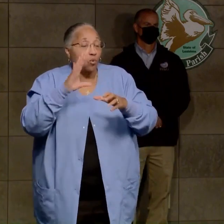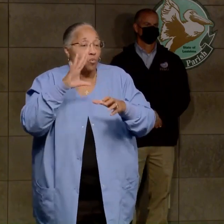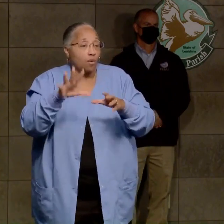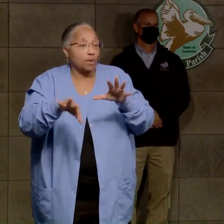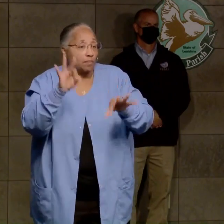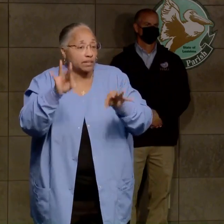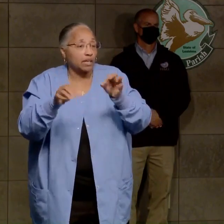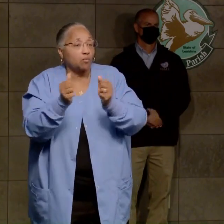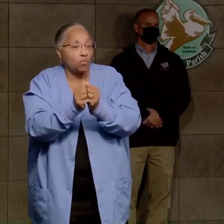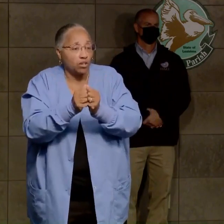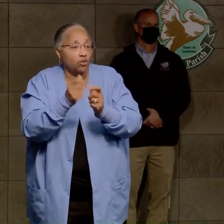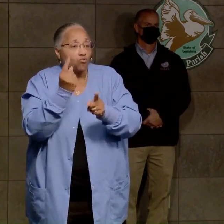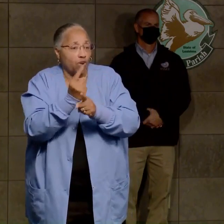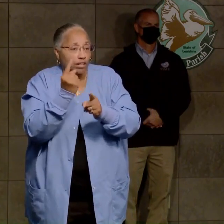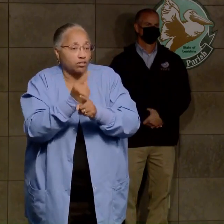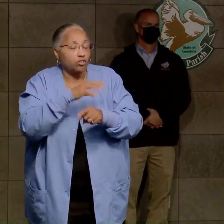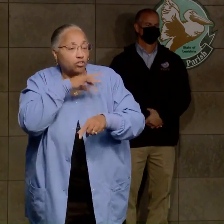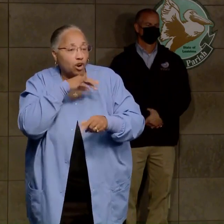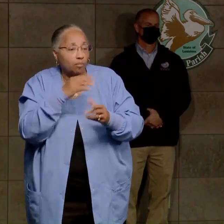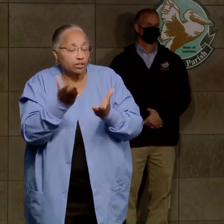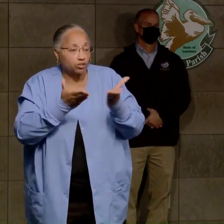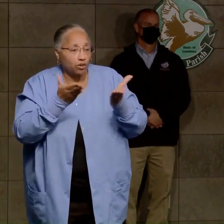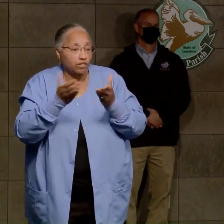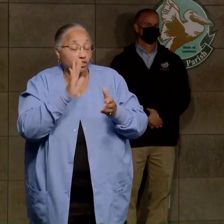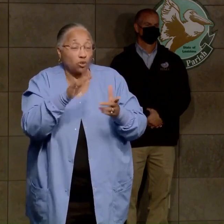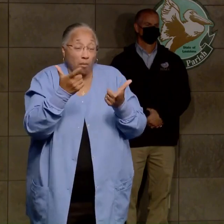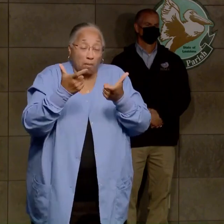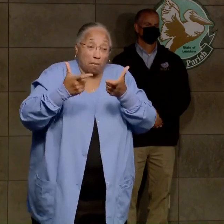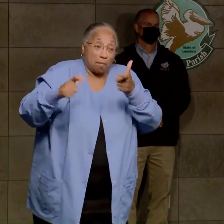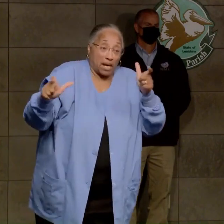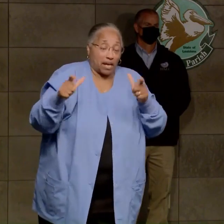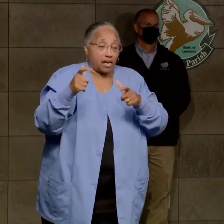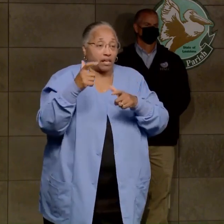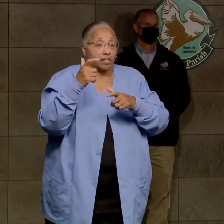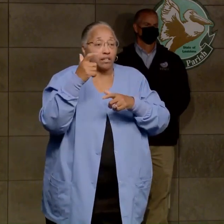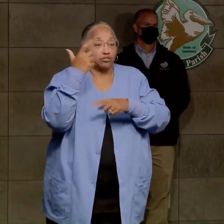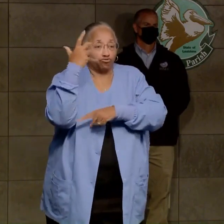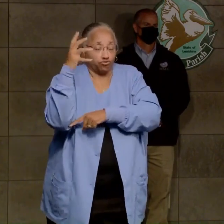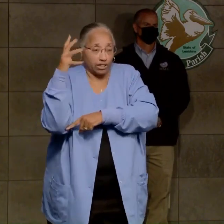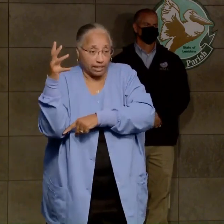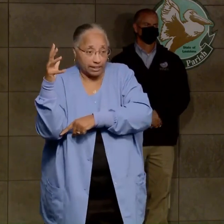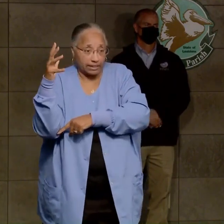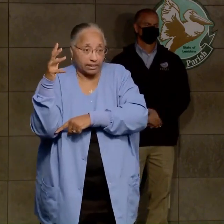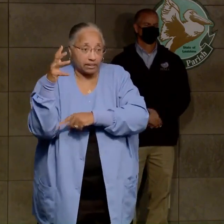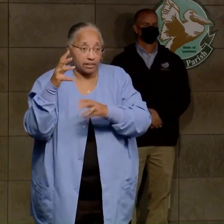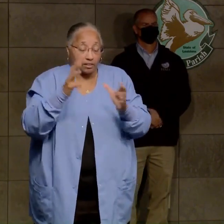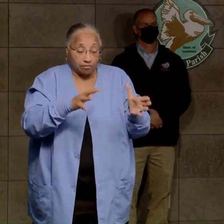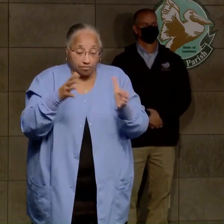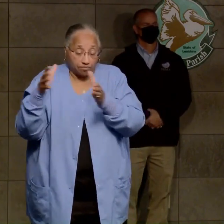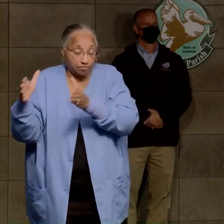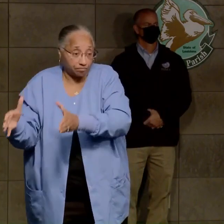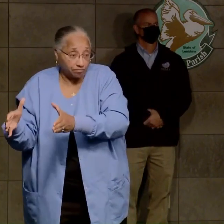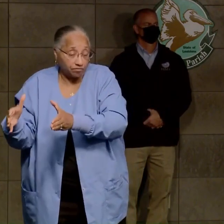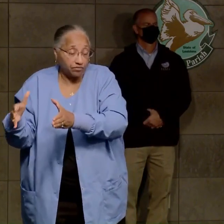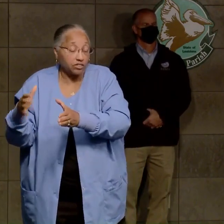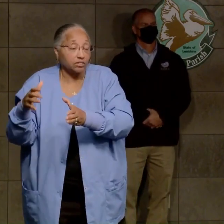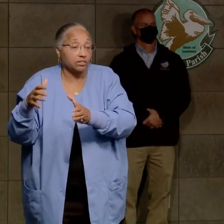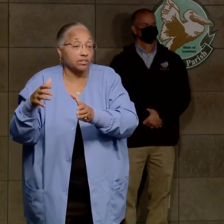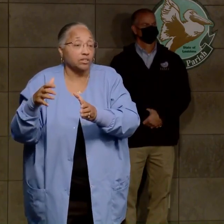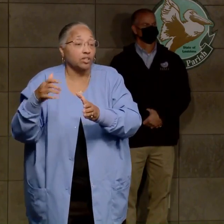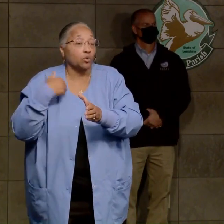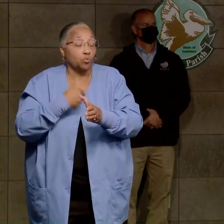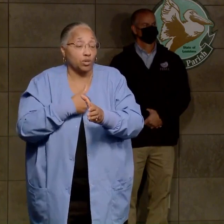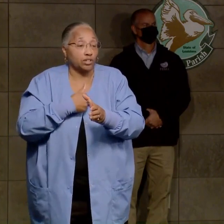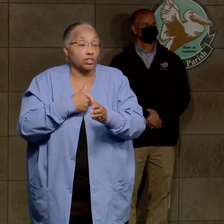garbage service. Your large pieces of branches, your big, woody waste, pile it up on the right-of-way. We're going to assess